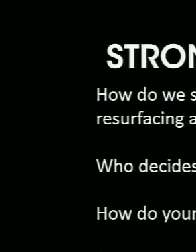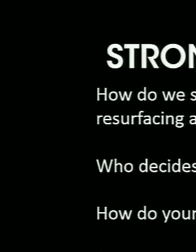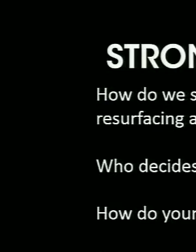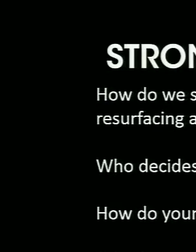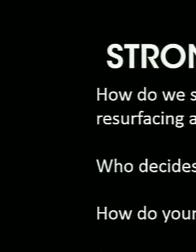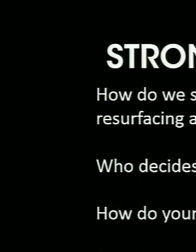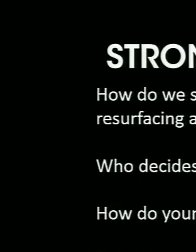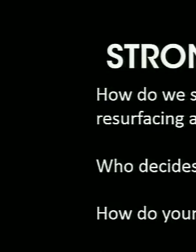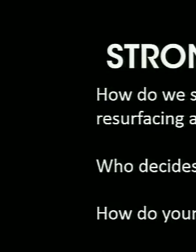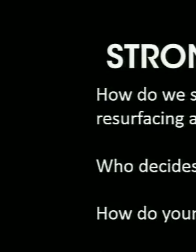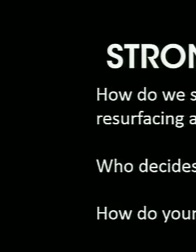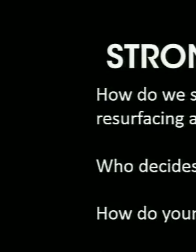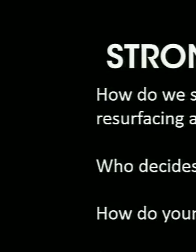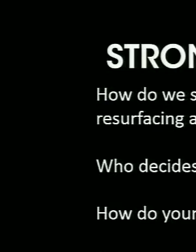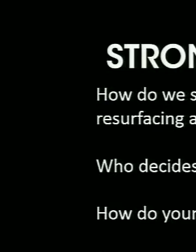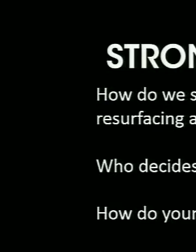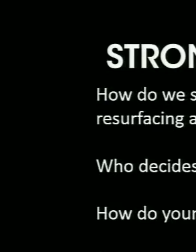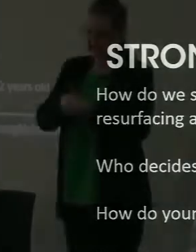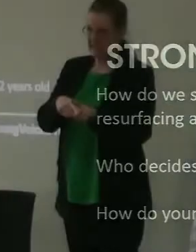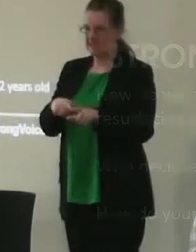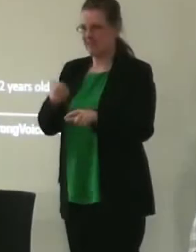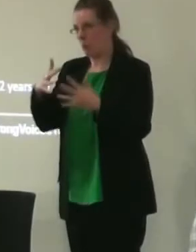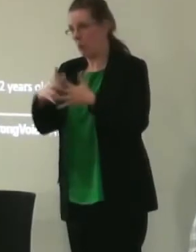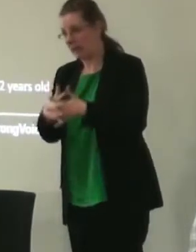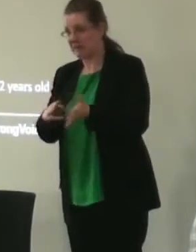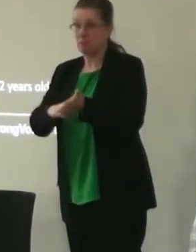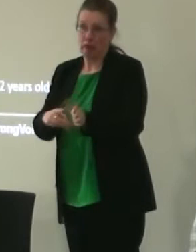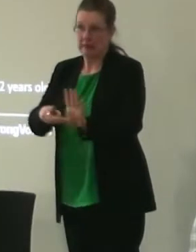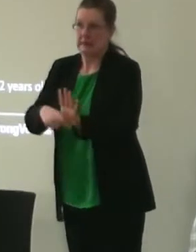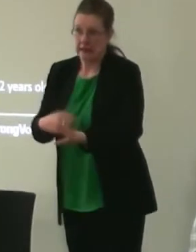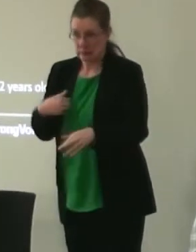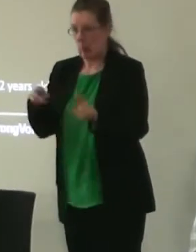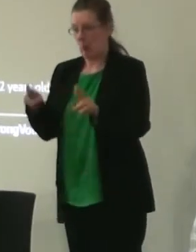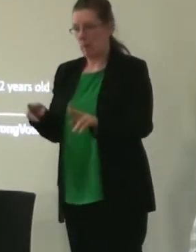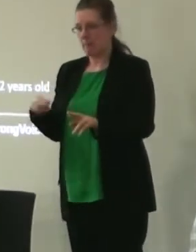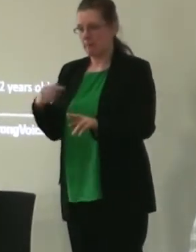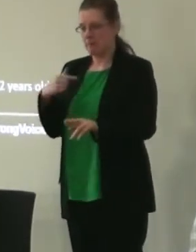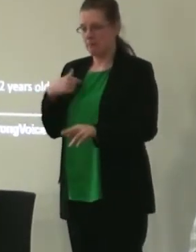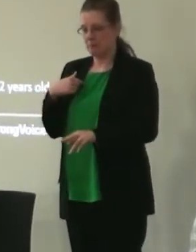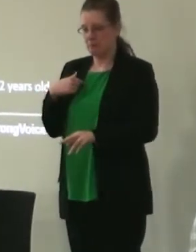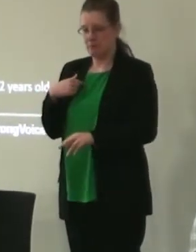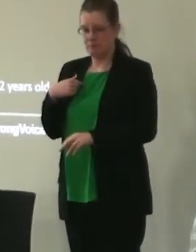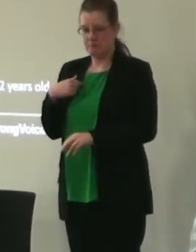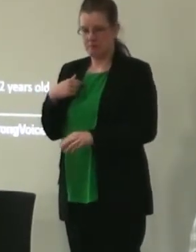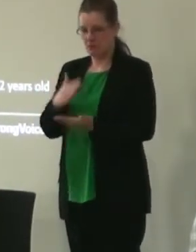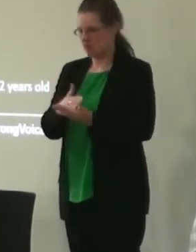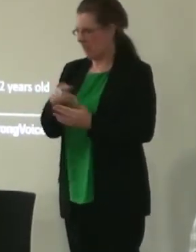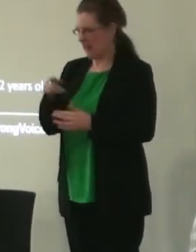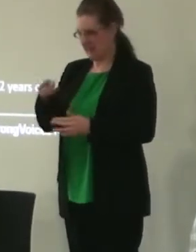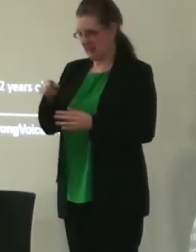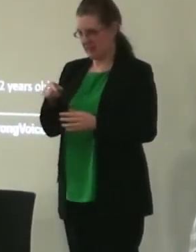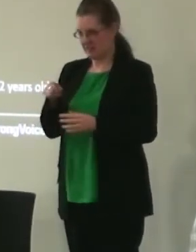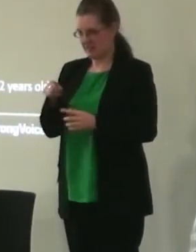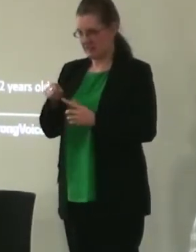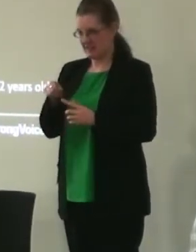over the next days, weeks, months, years we hope. Taking a lead from Pat, wherever she's gone,